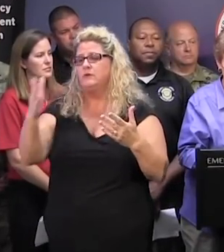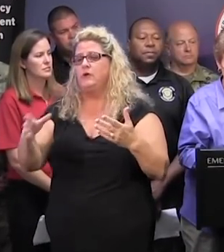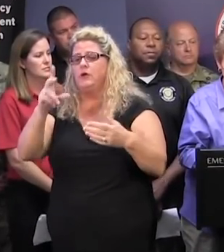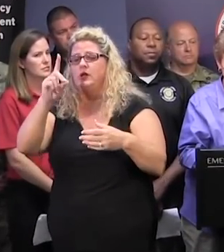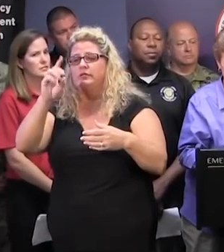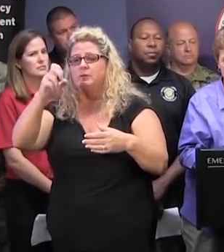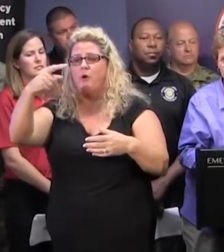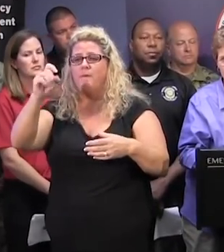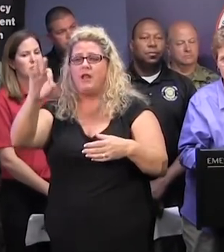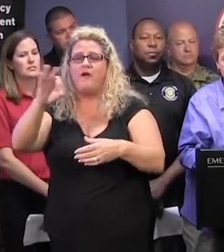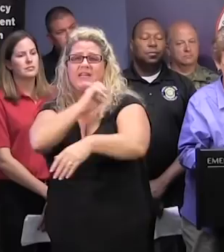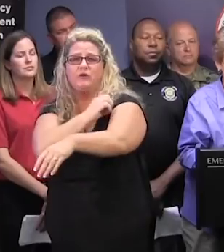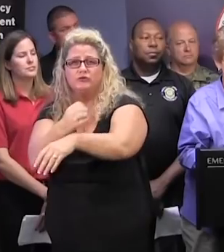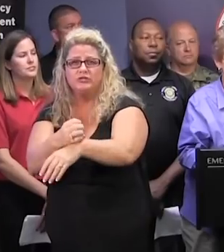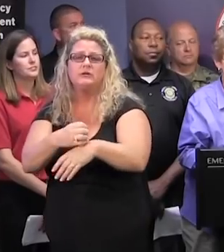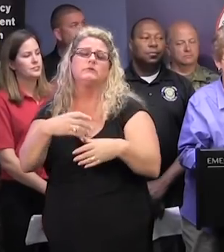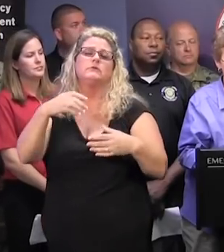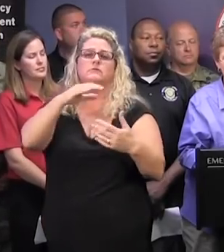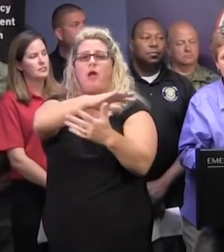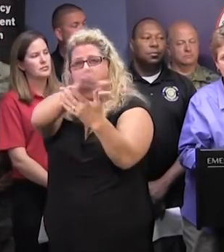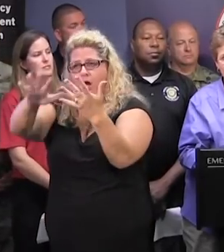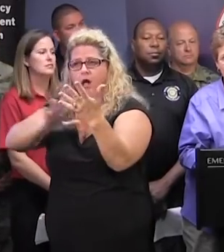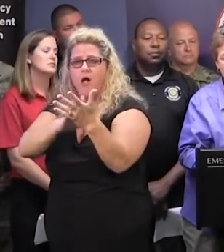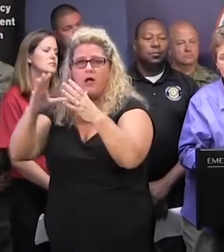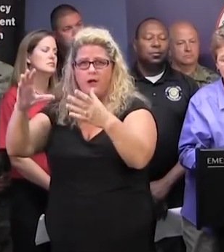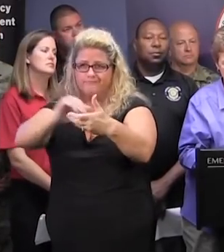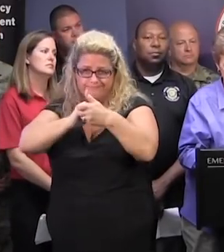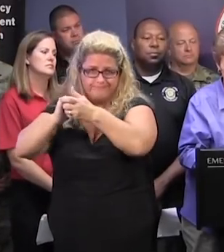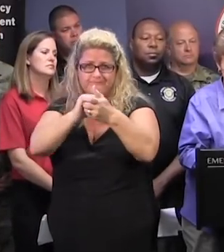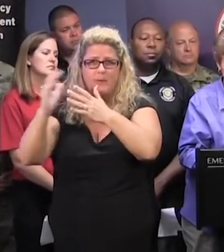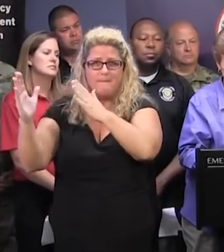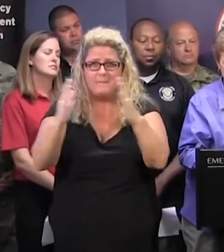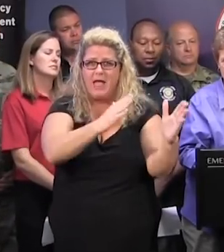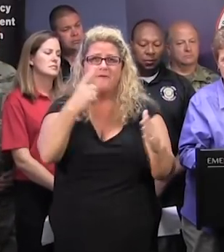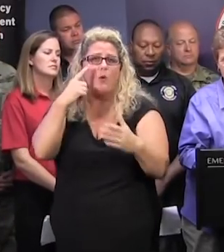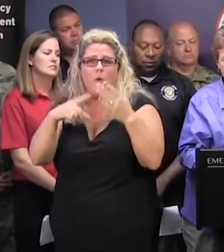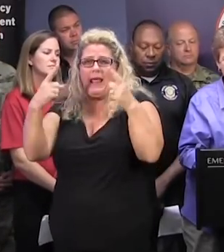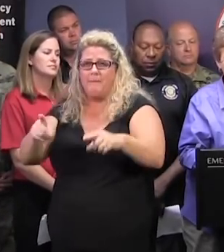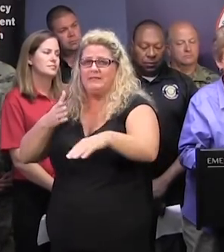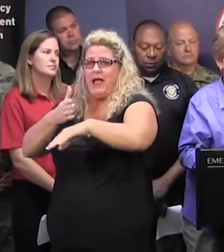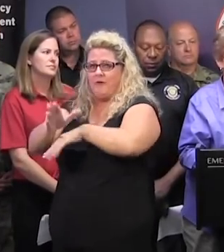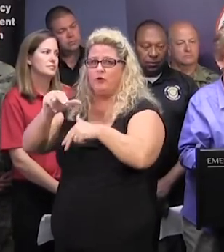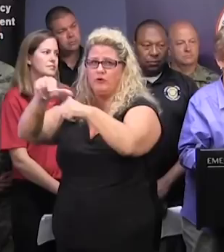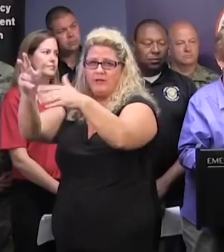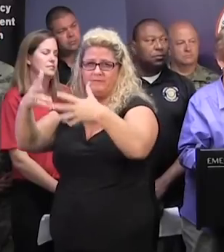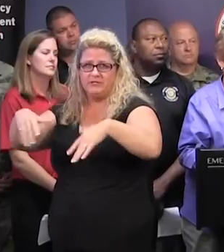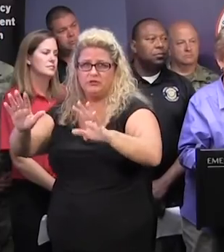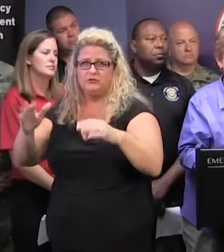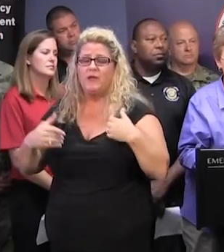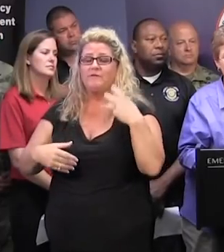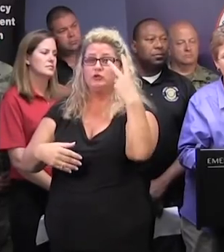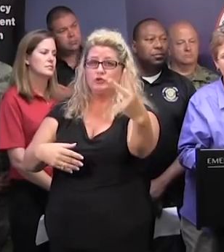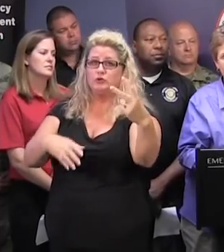of Energy, and others, as we work together to prepare and plan for the potential aftermath. We also have two incident support